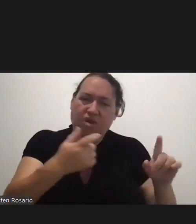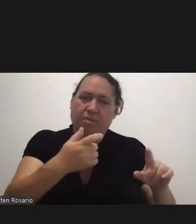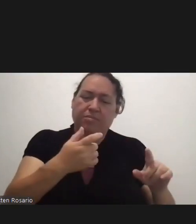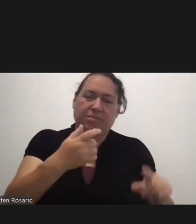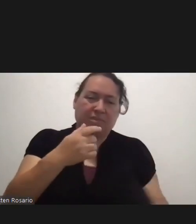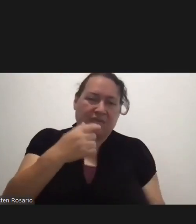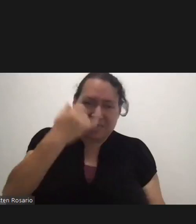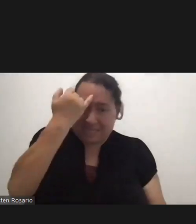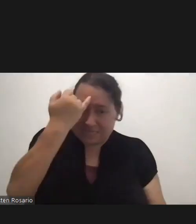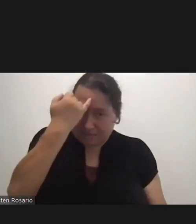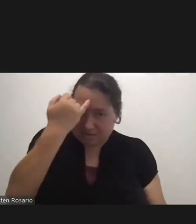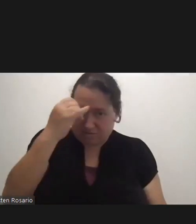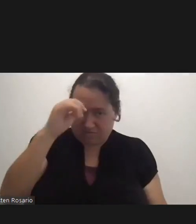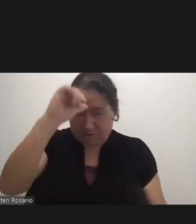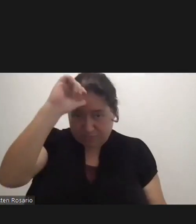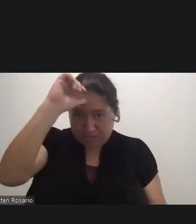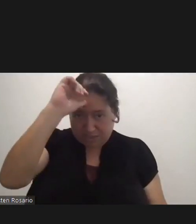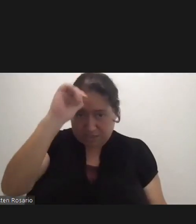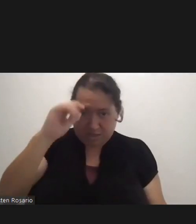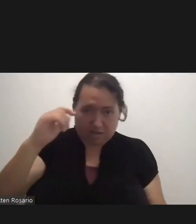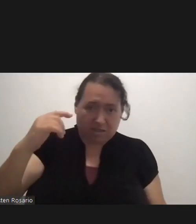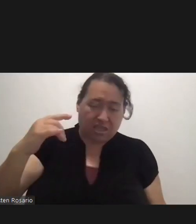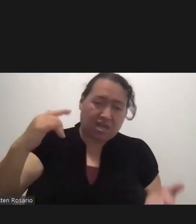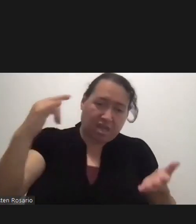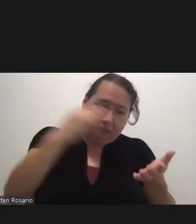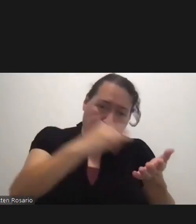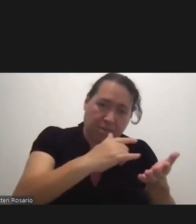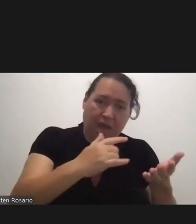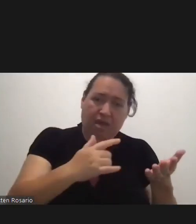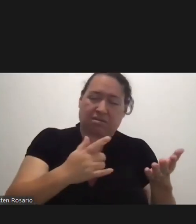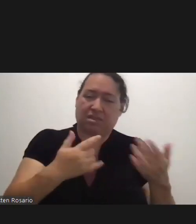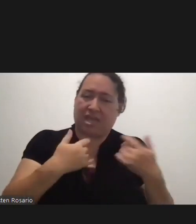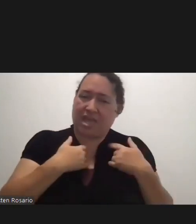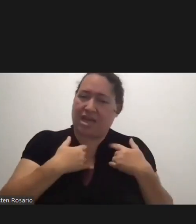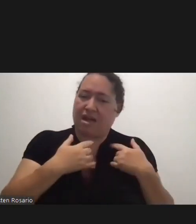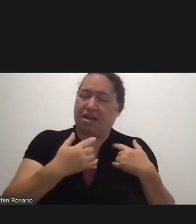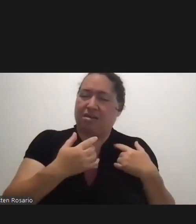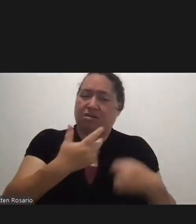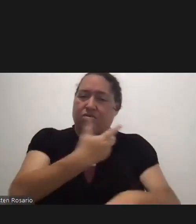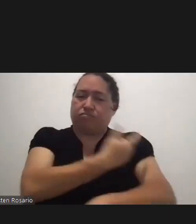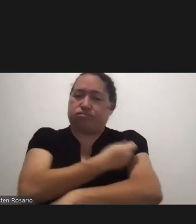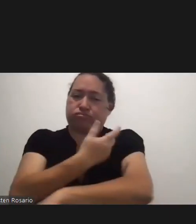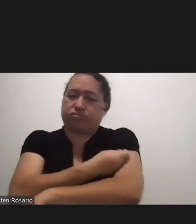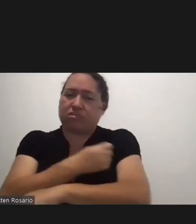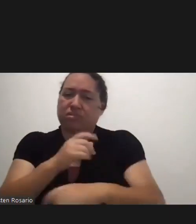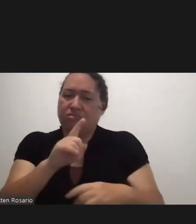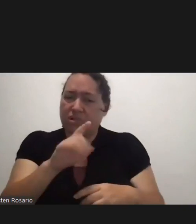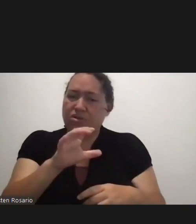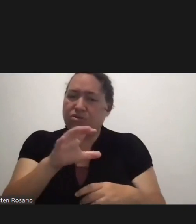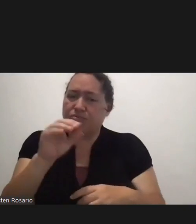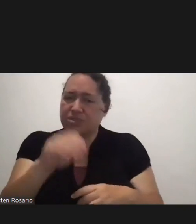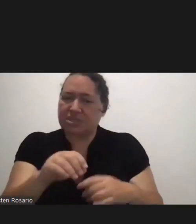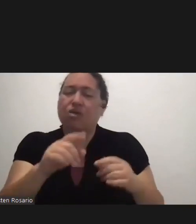Positive Who Been Fully Vaccinated The Story Doesn't End With That It's What Was The Contact Tracing That Happened And To This Day The